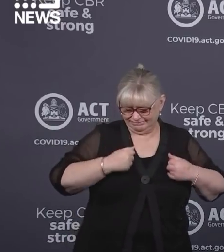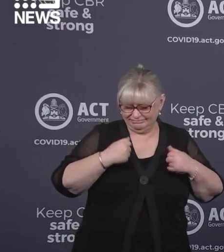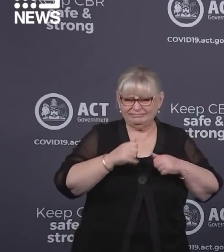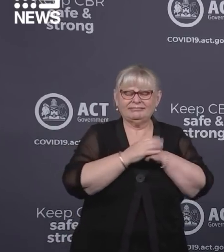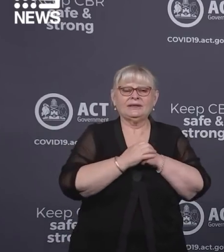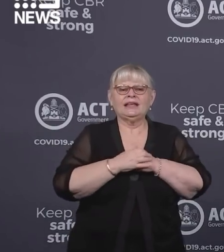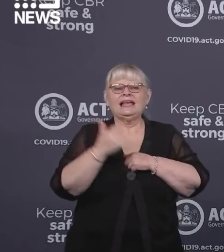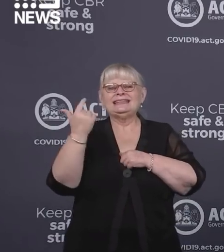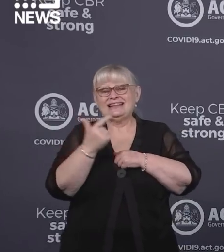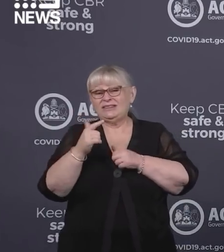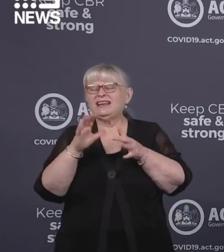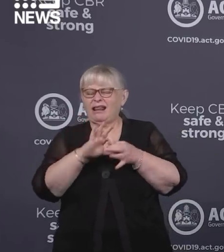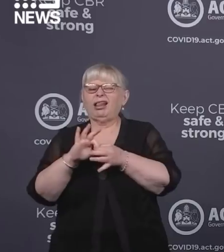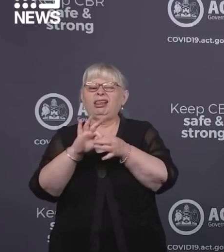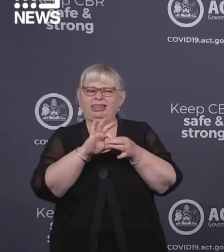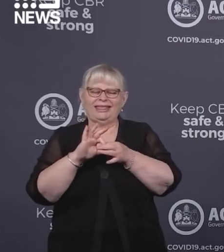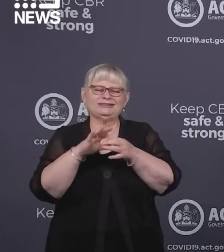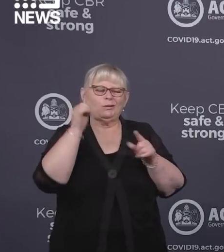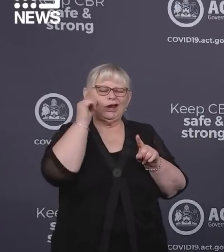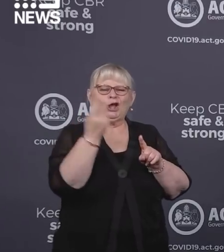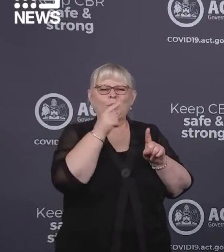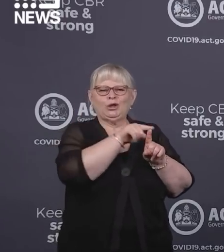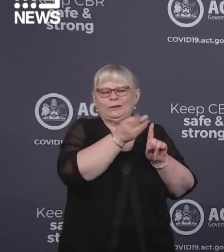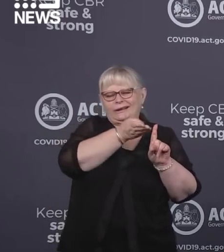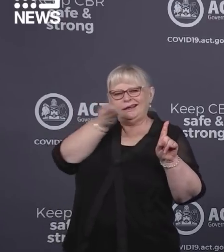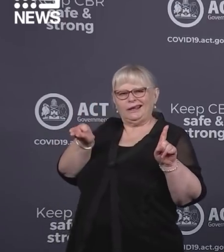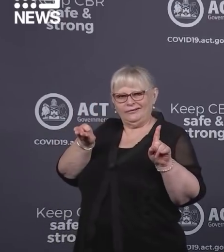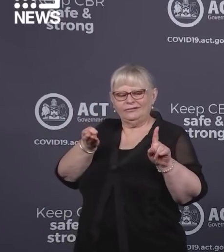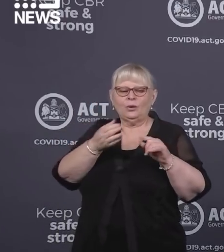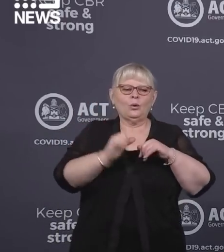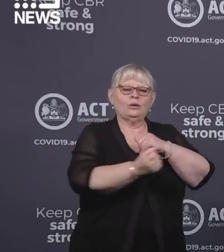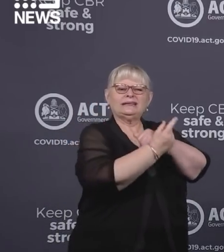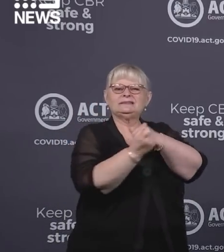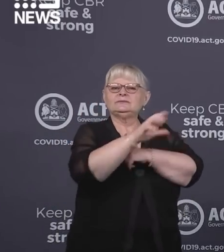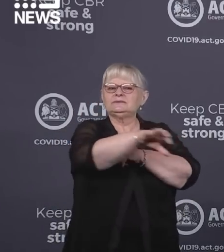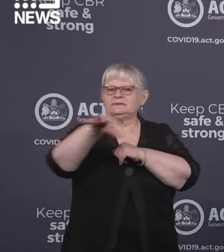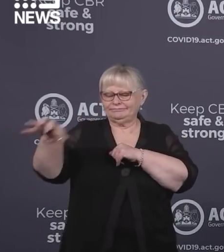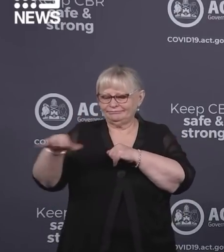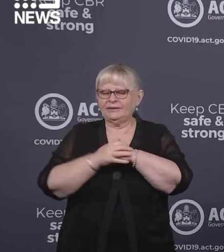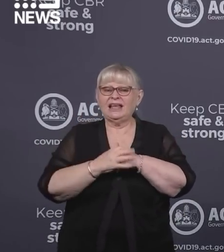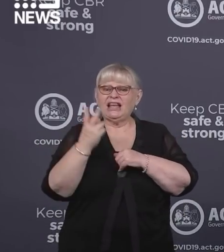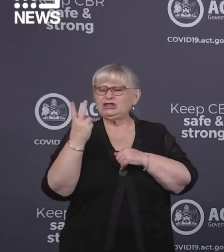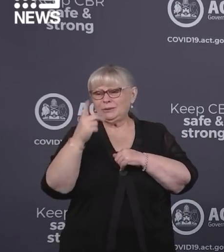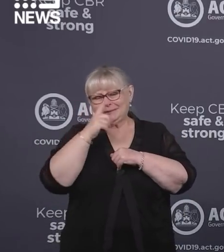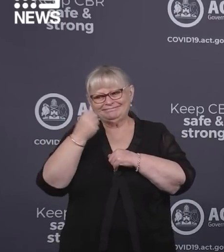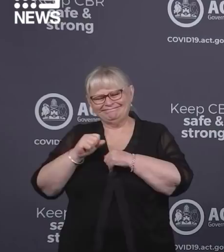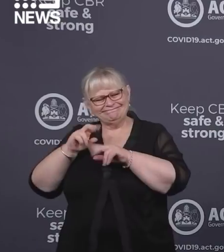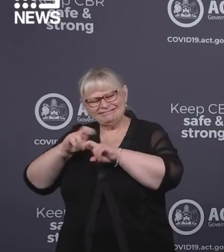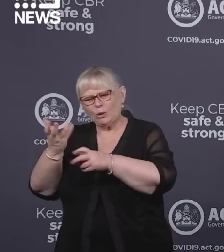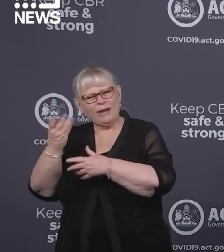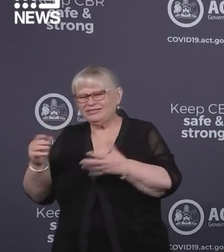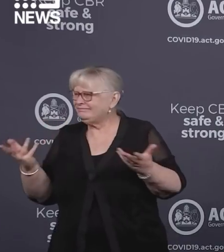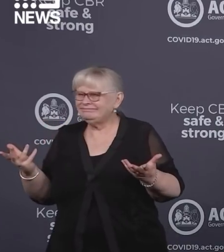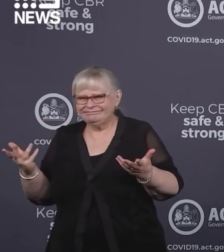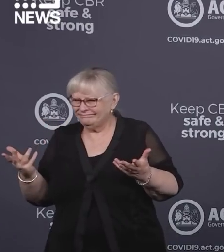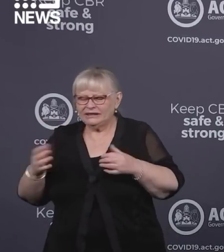17 linked to known cases and exposure sites, 2 still under investigation, 6